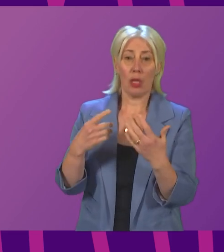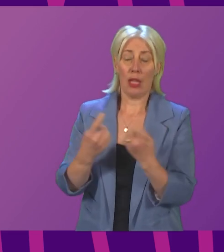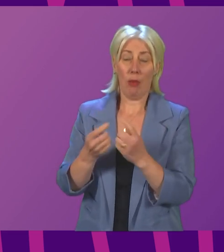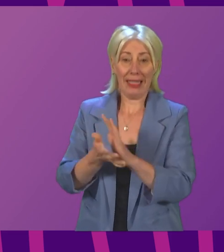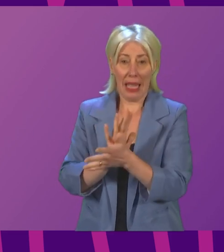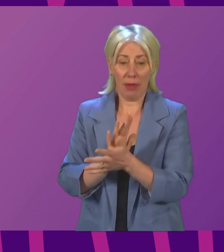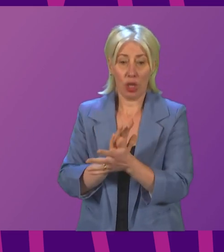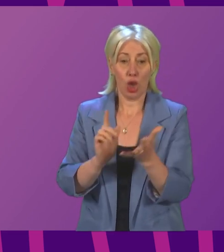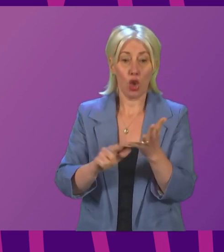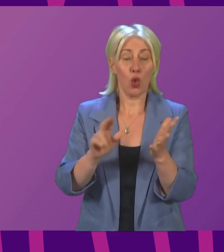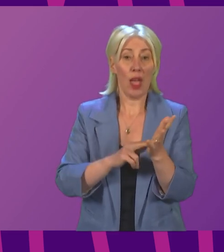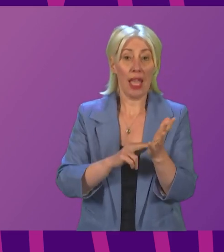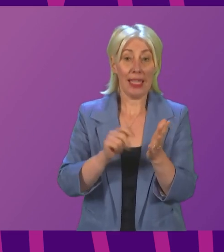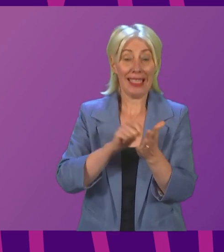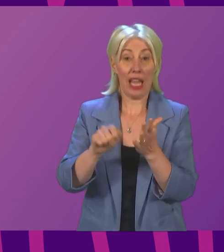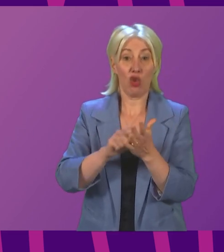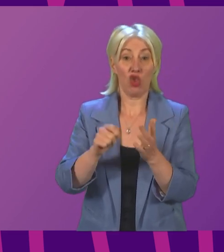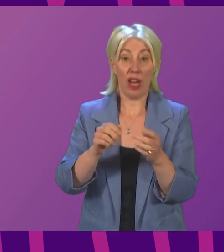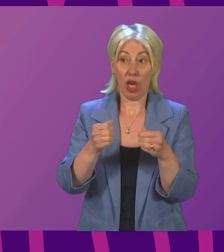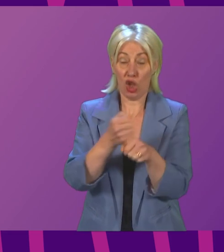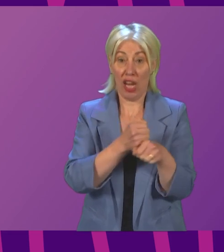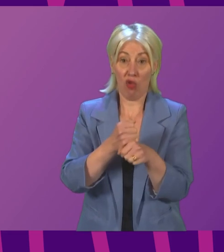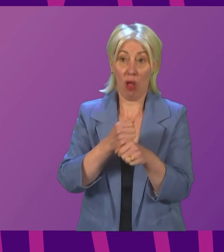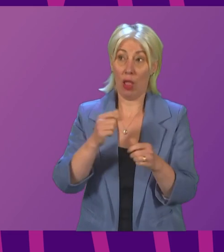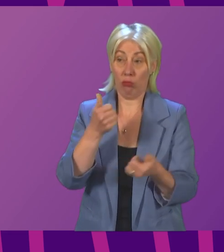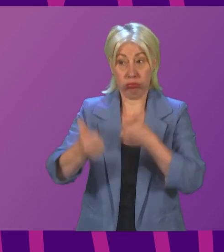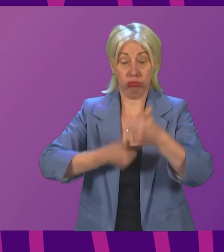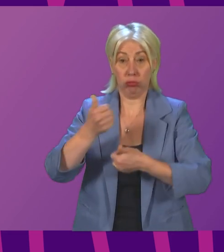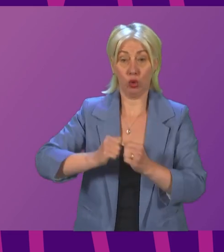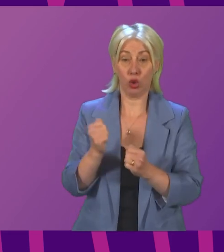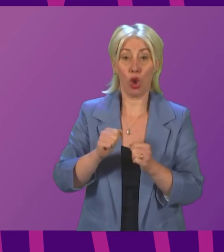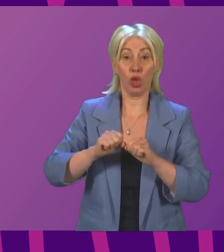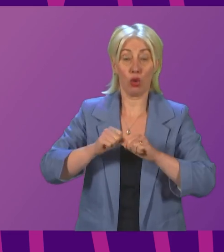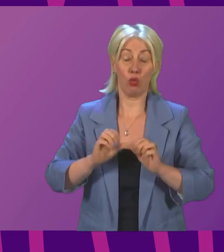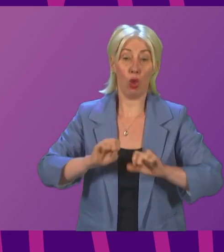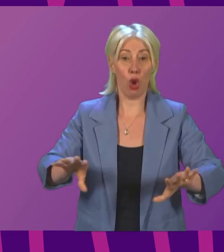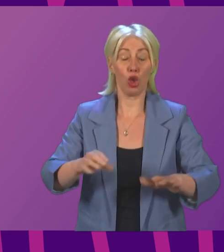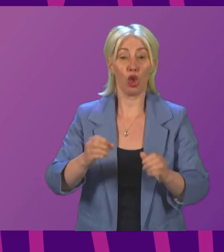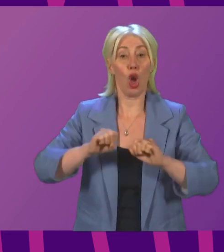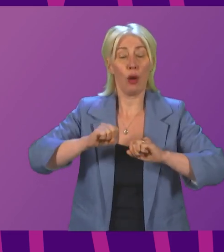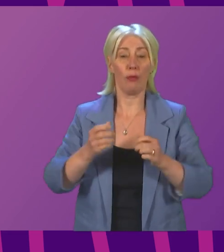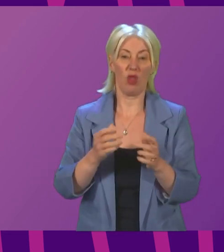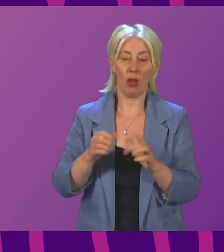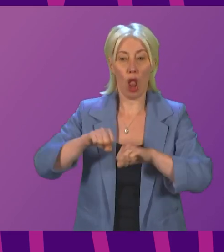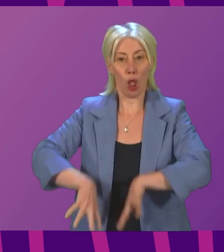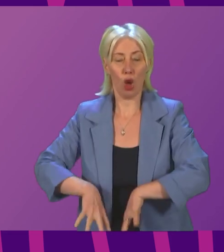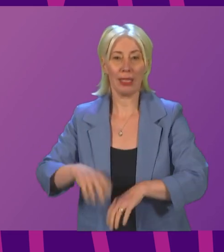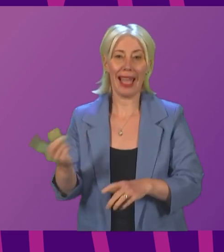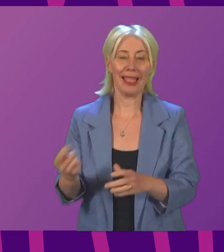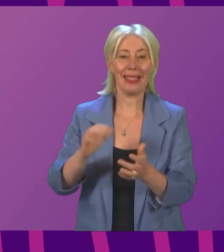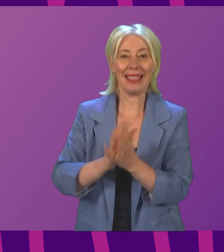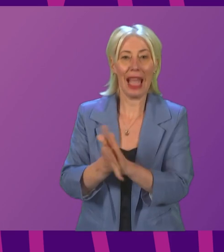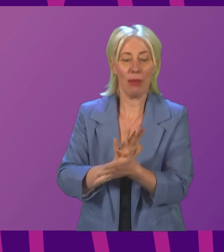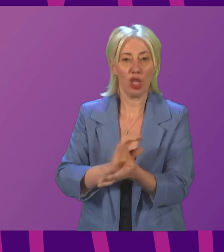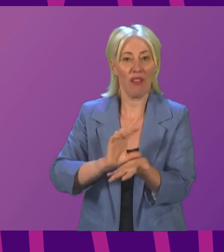Secretary-General praised Scotland's leadership in launching a £2 million loss and damage fund. Can the First Minister outline how